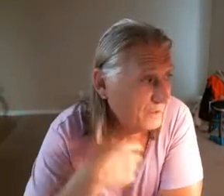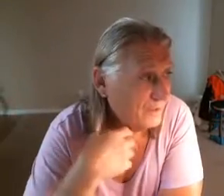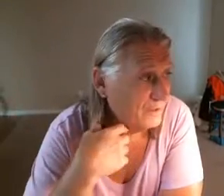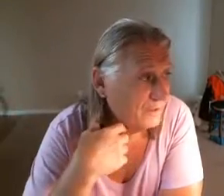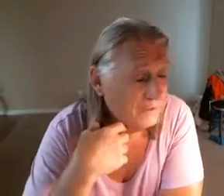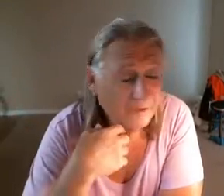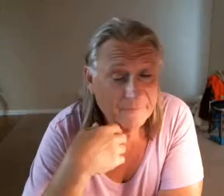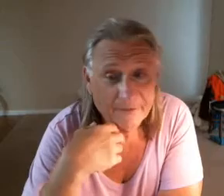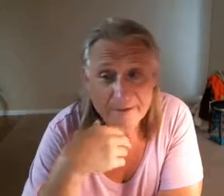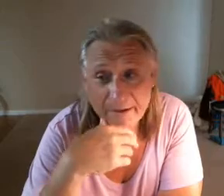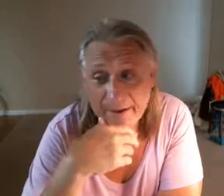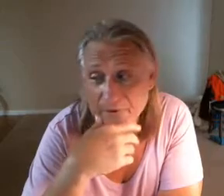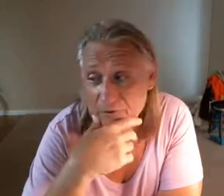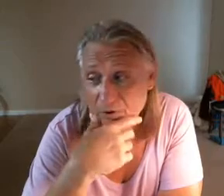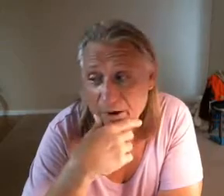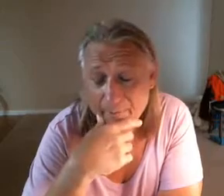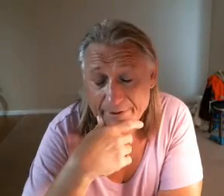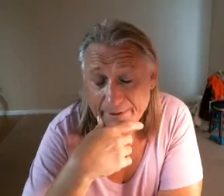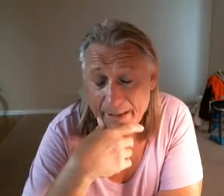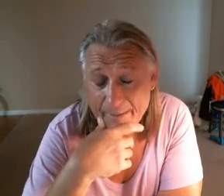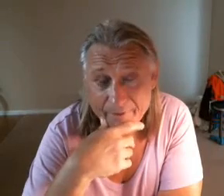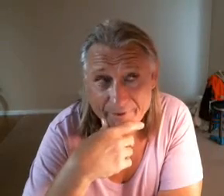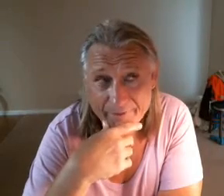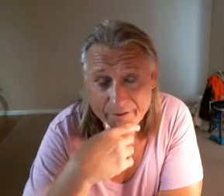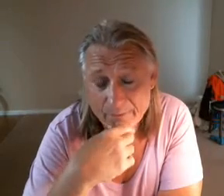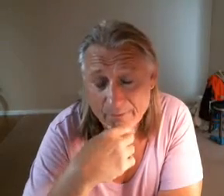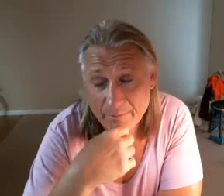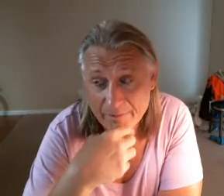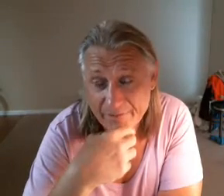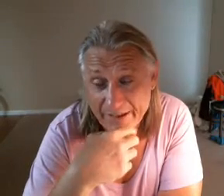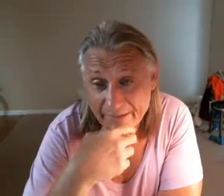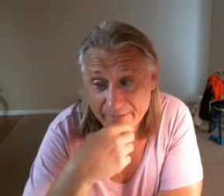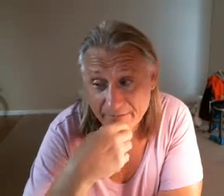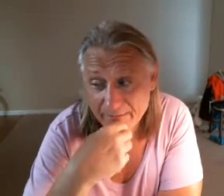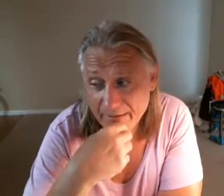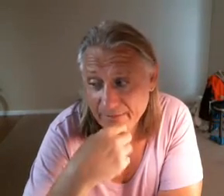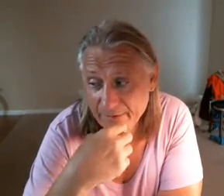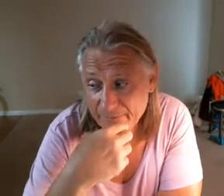and then I don't know how many laps I did but maybe 10 and then